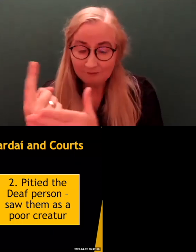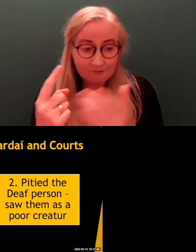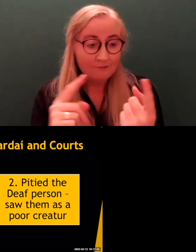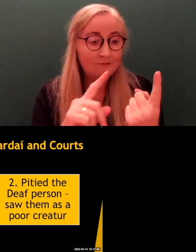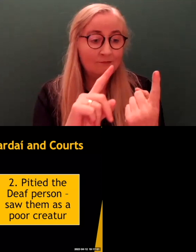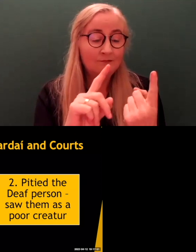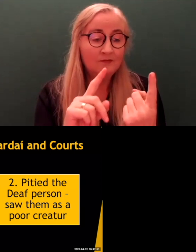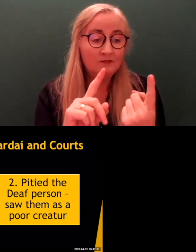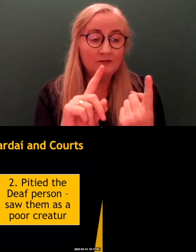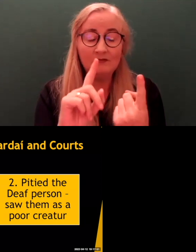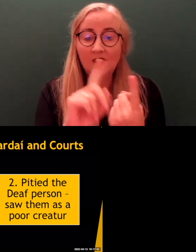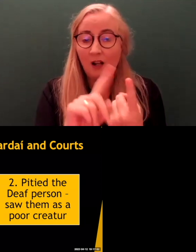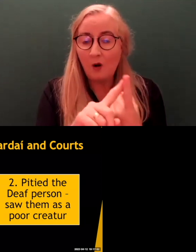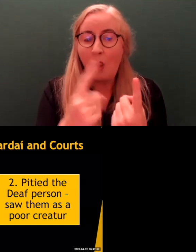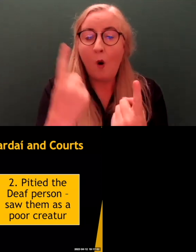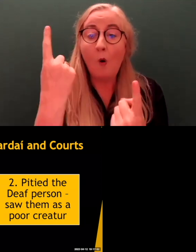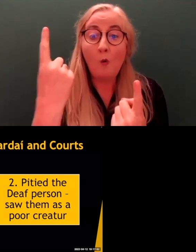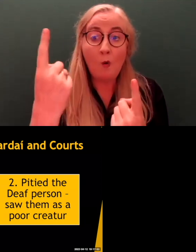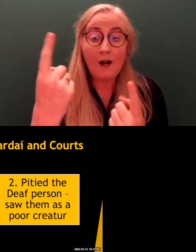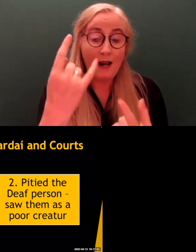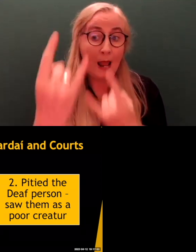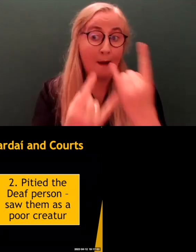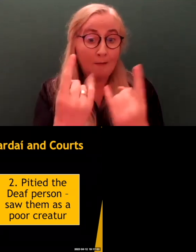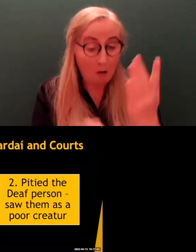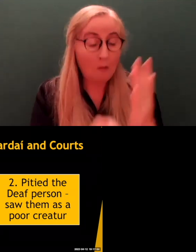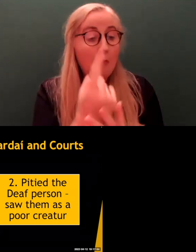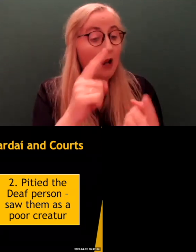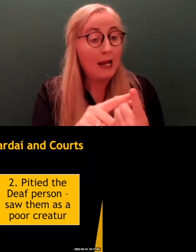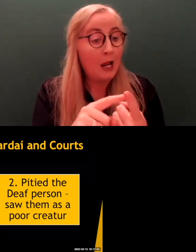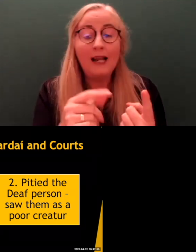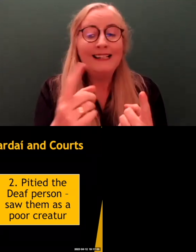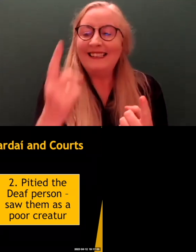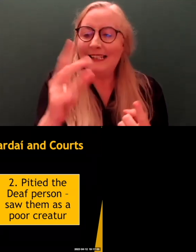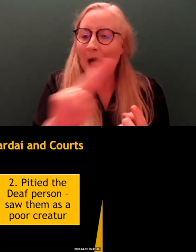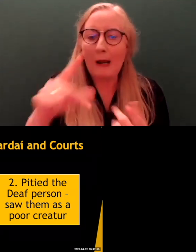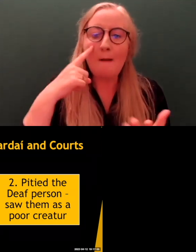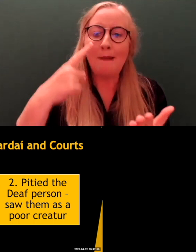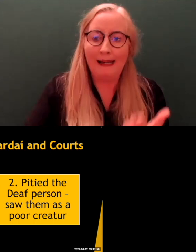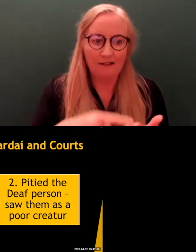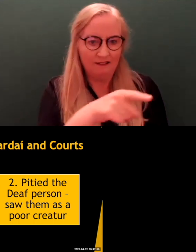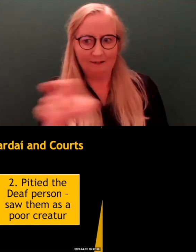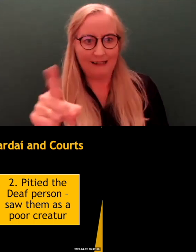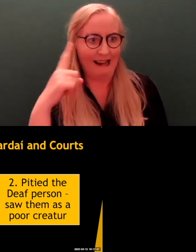And one outcome was people were not believed that they were deaf, right? So, they were